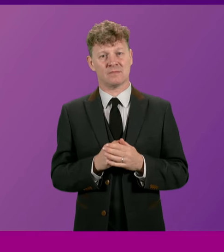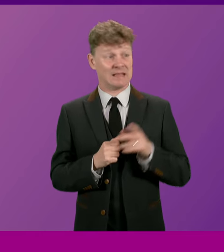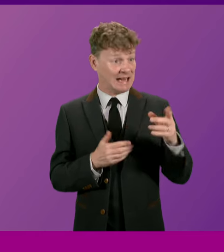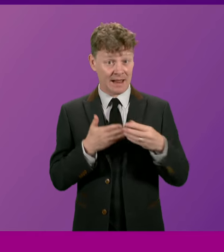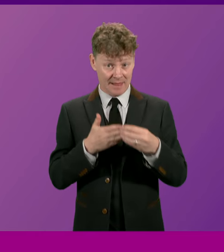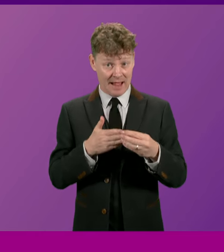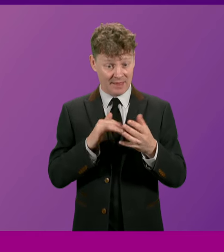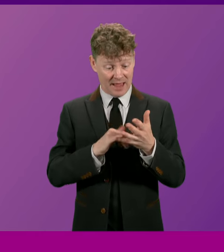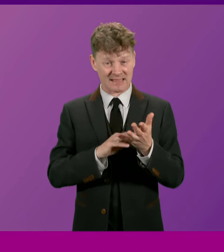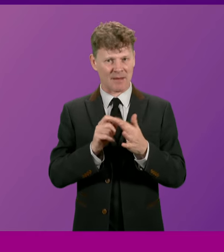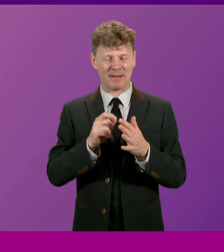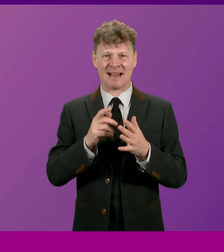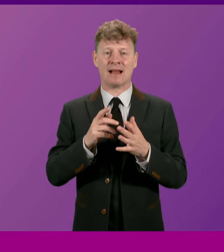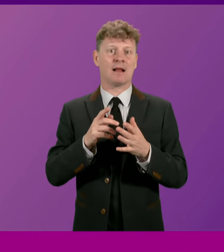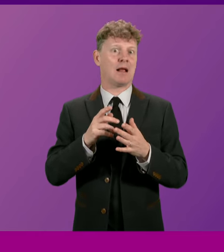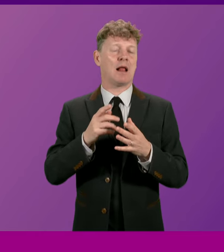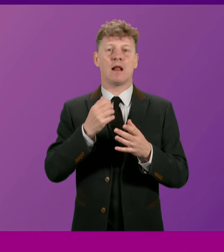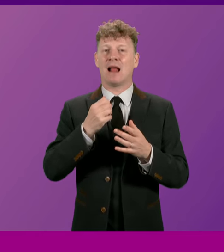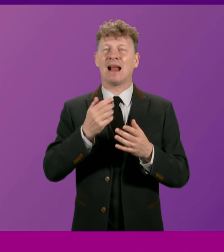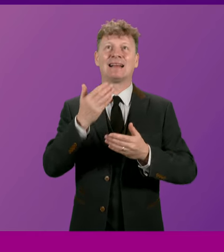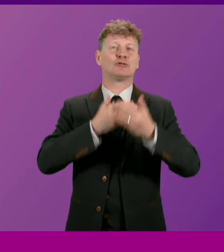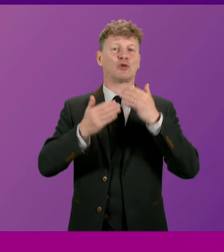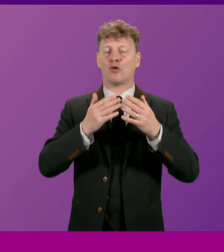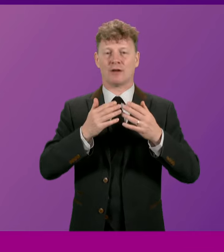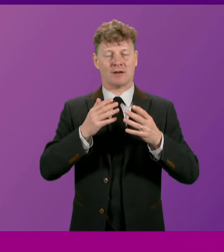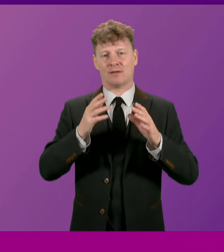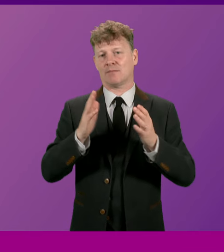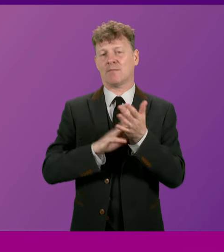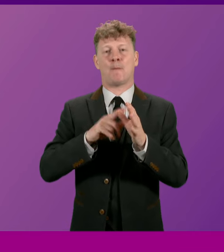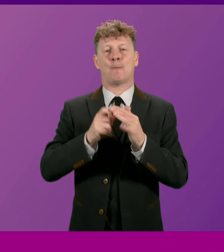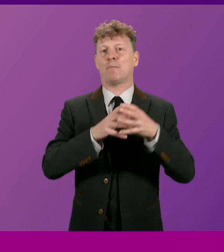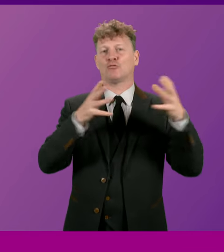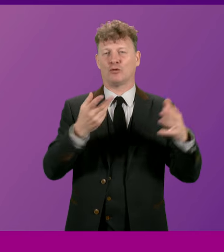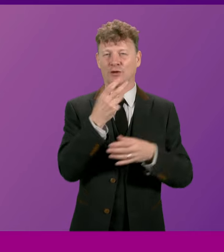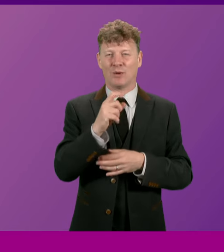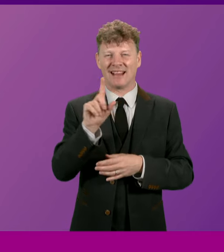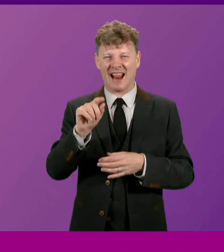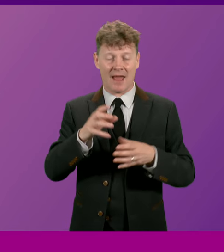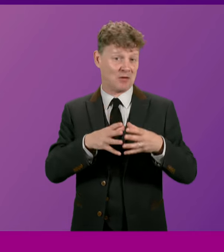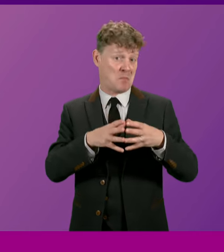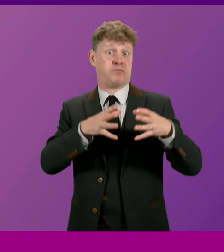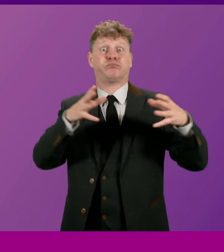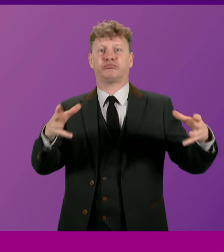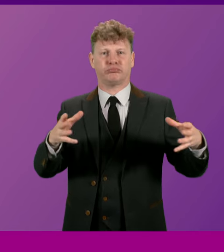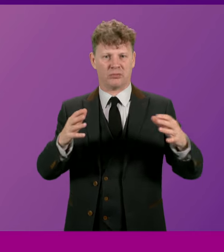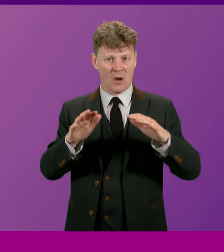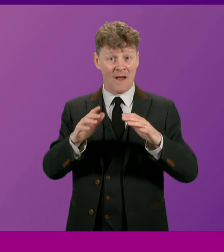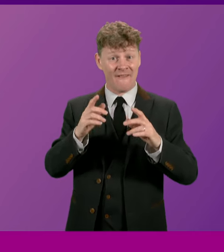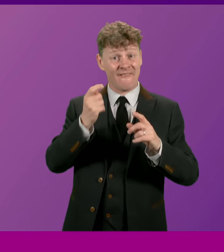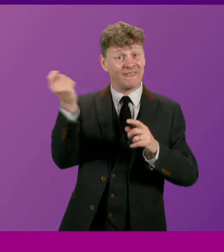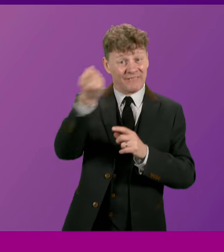SNP to a historic majority in 2011, it was not just a victory for a party.